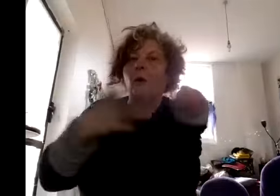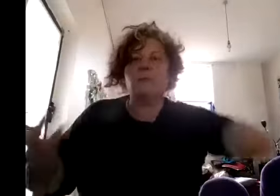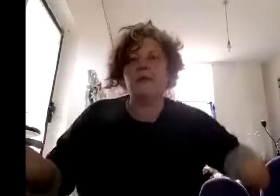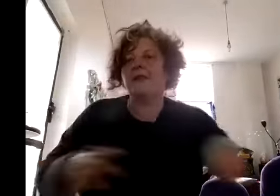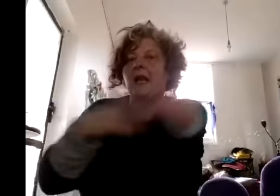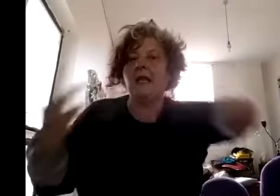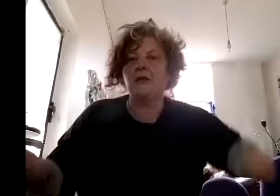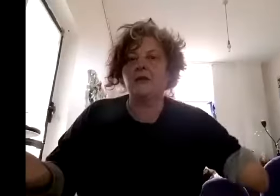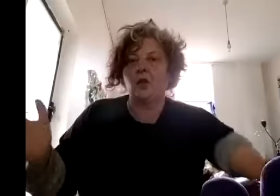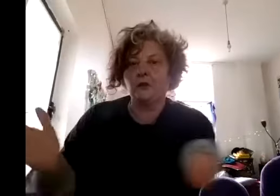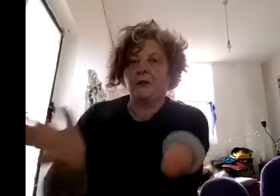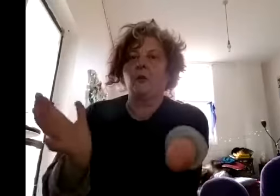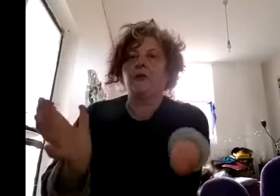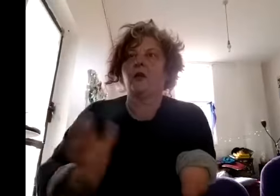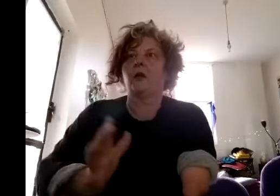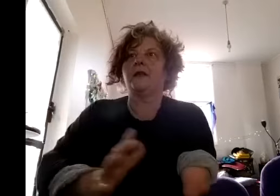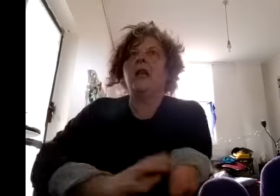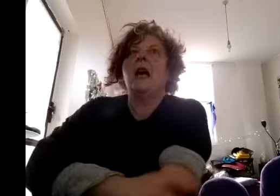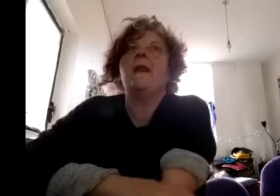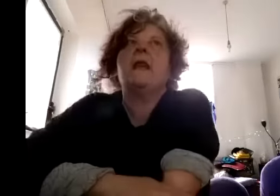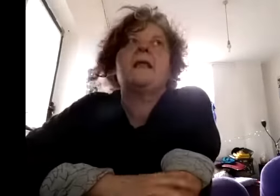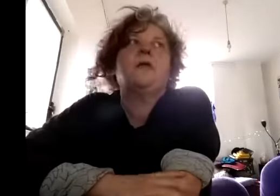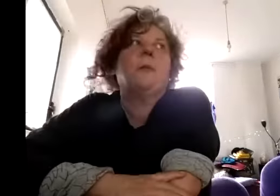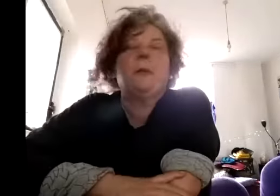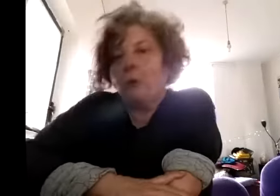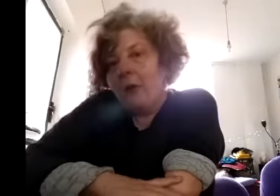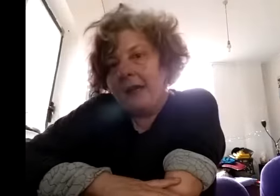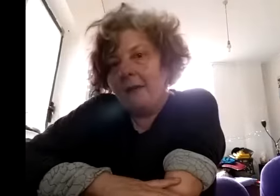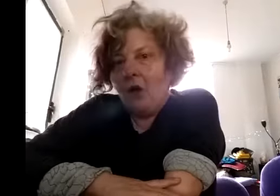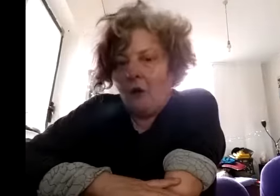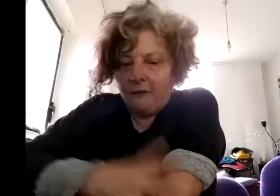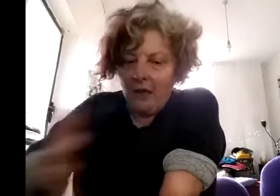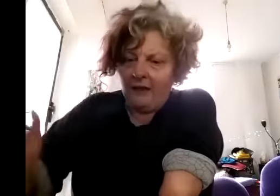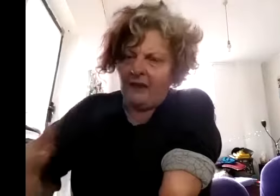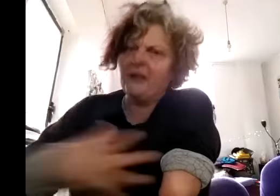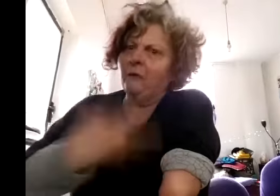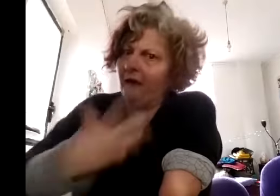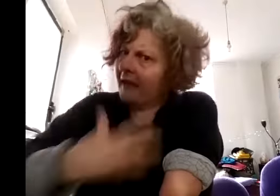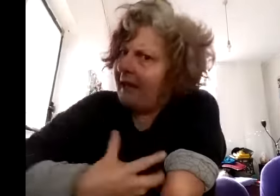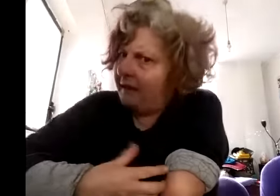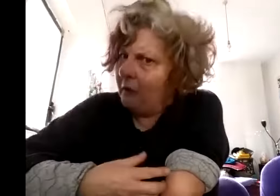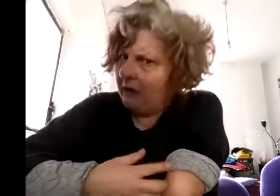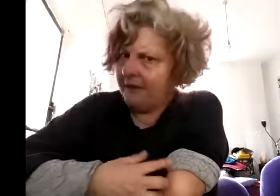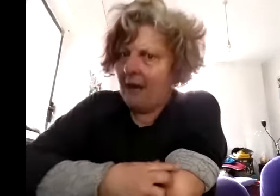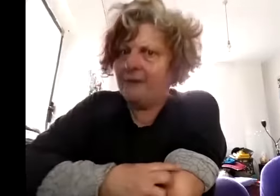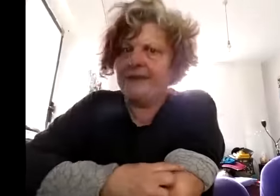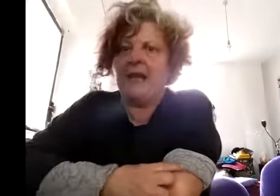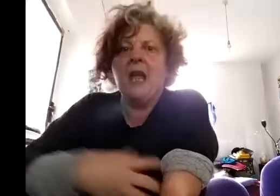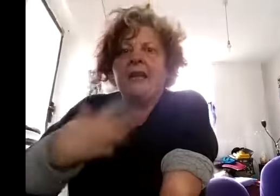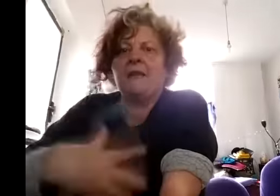appreciate and you know support the shows and then i guess you've got people who want to get involved and so it's a very active audience i have to say yeah and